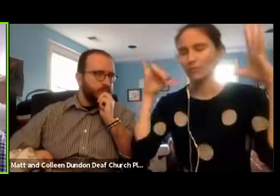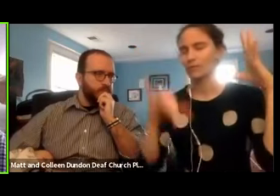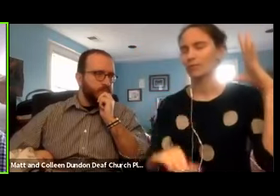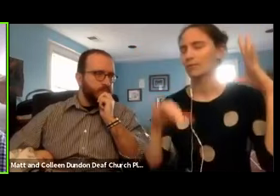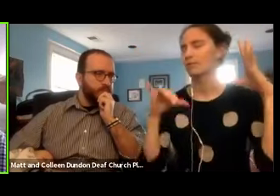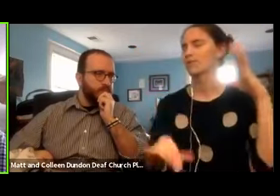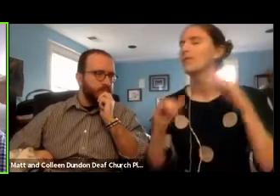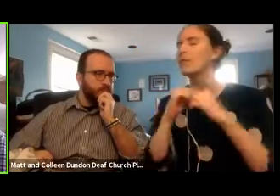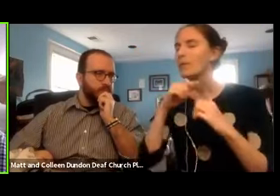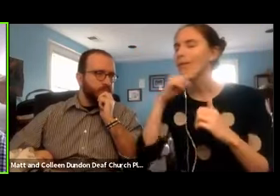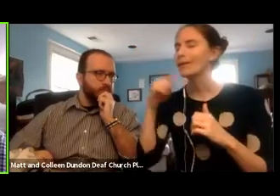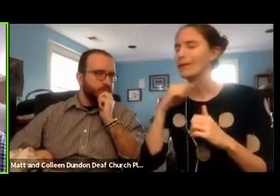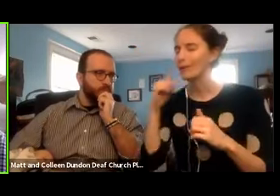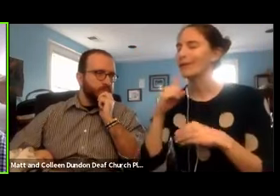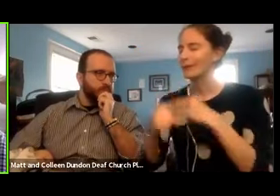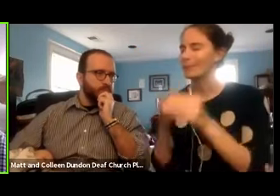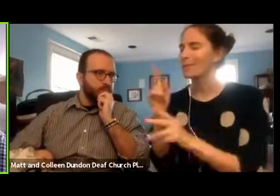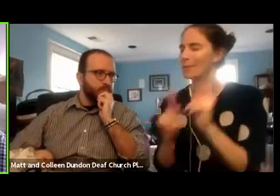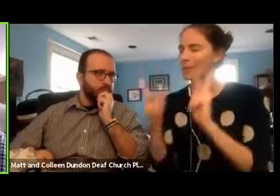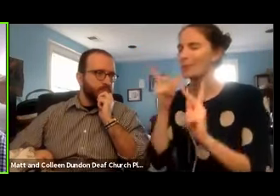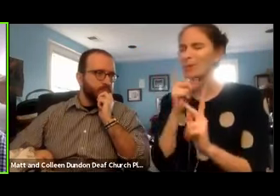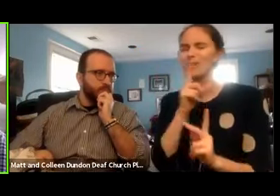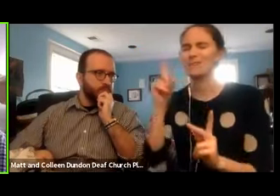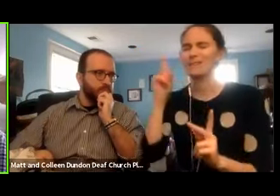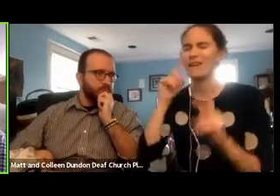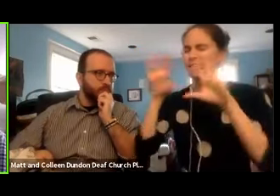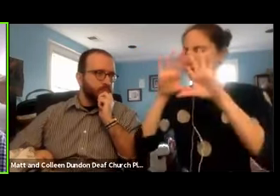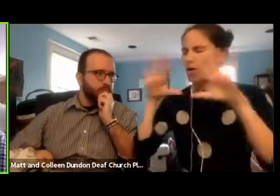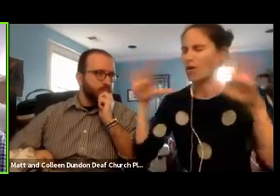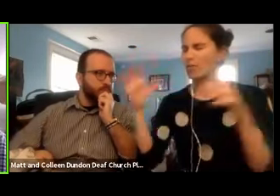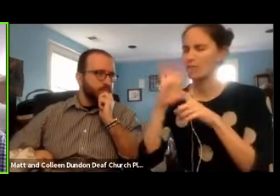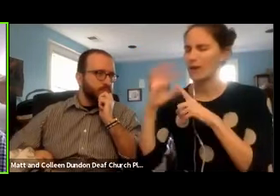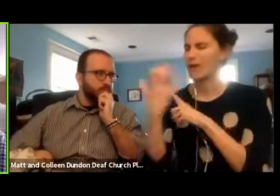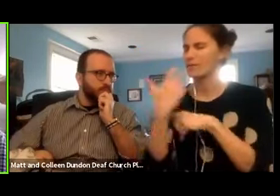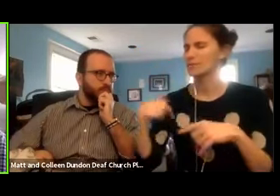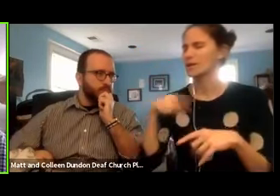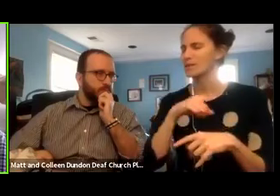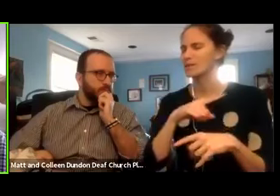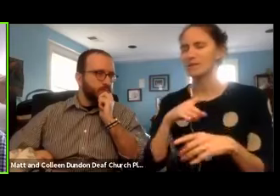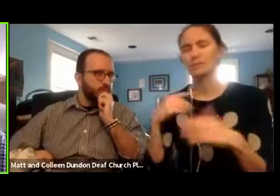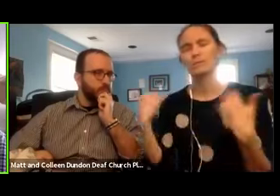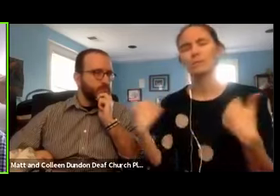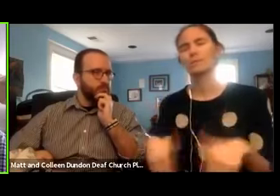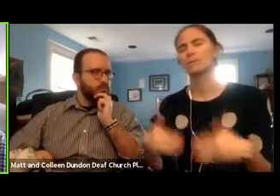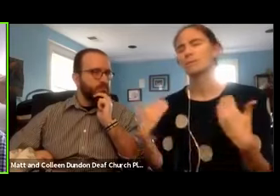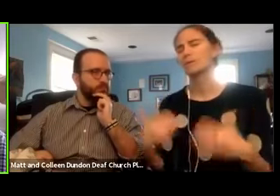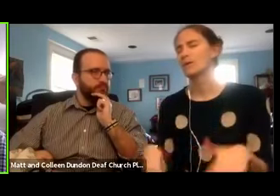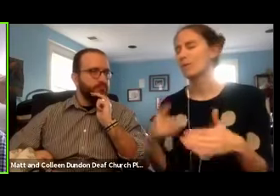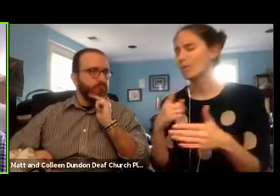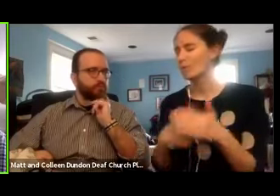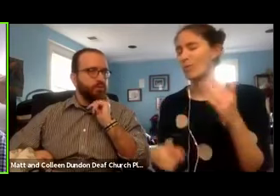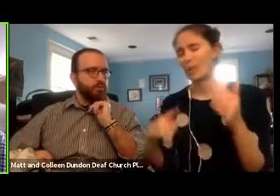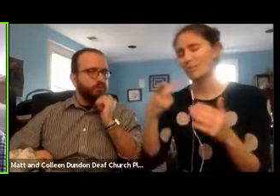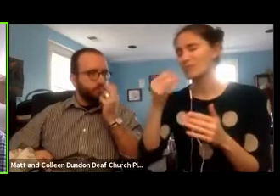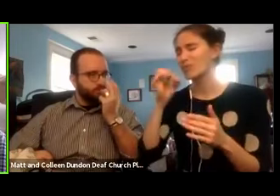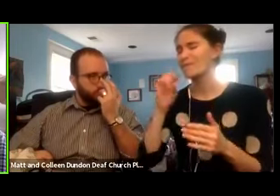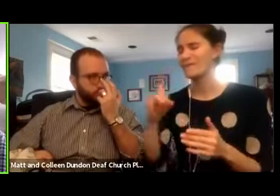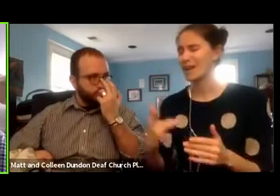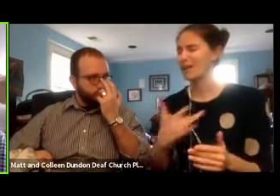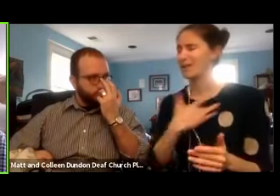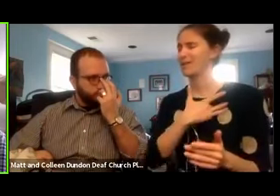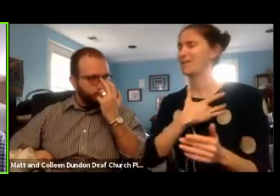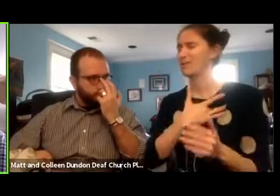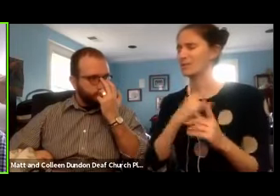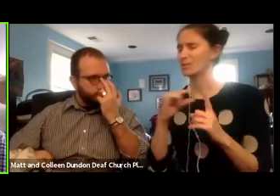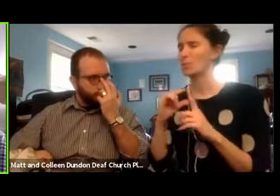those who are deaf around us. What profound words I heard Matthew pray to say that